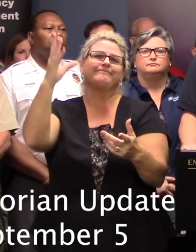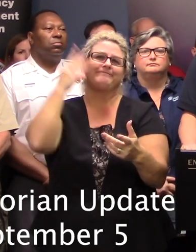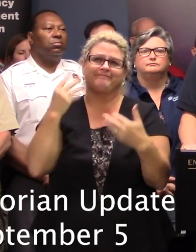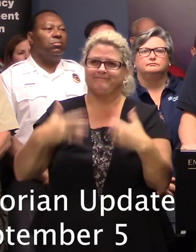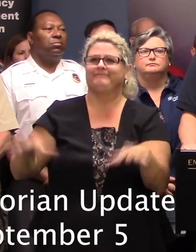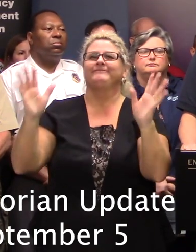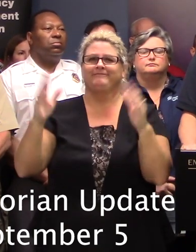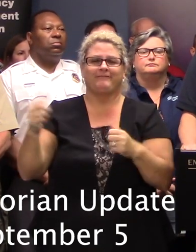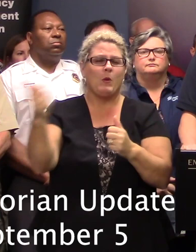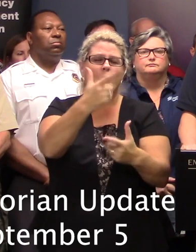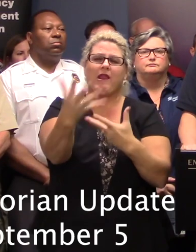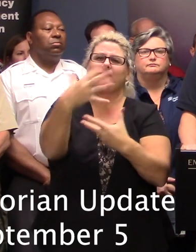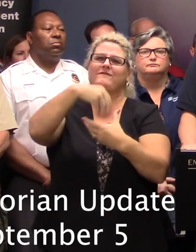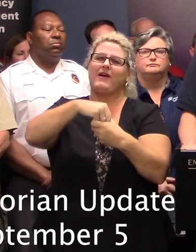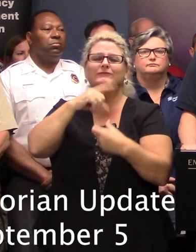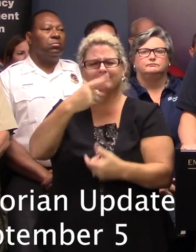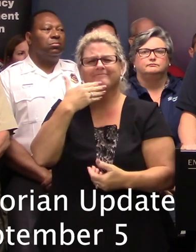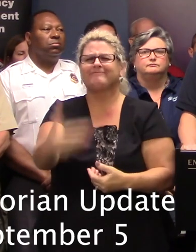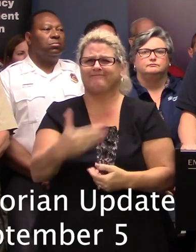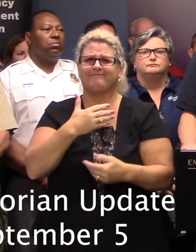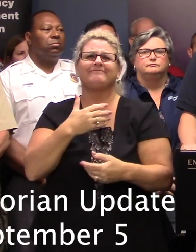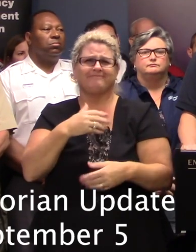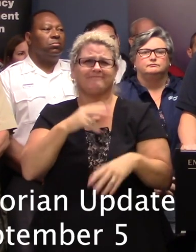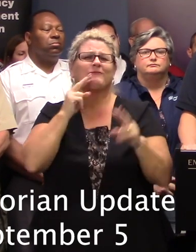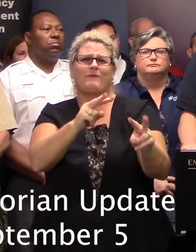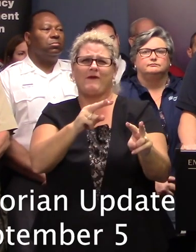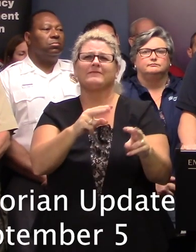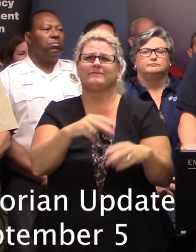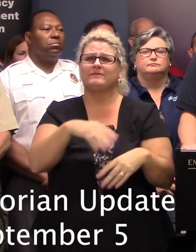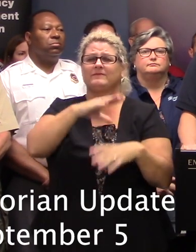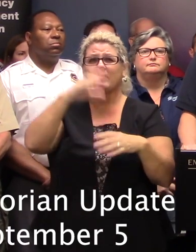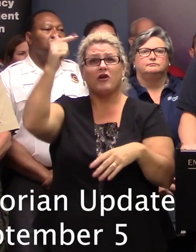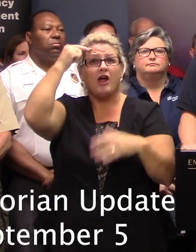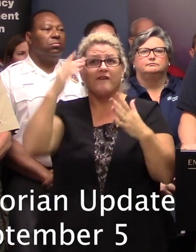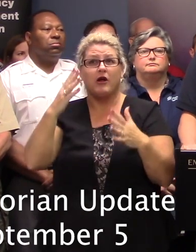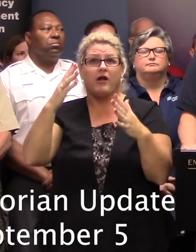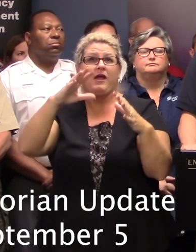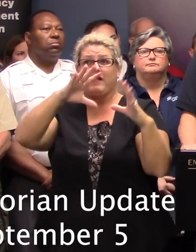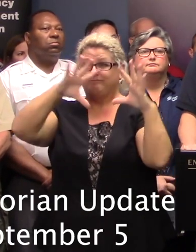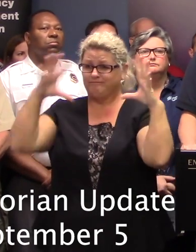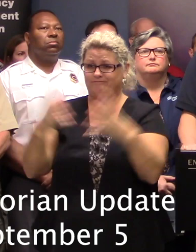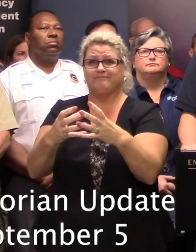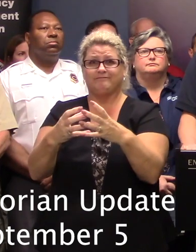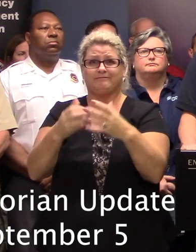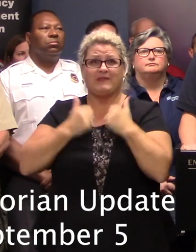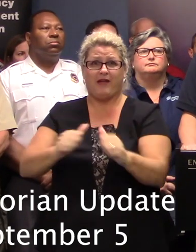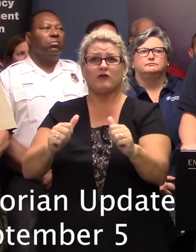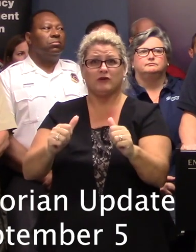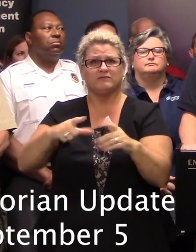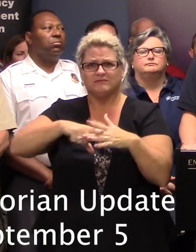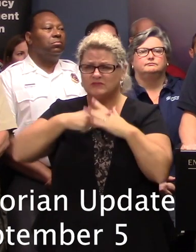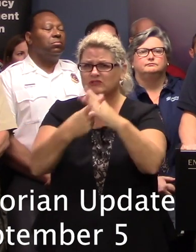Everyone is involved, and it's really a great thing to see. This is a whole-of-government effort. Storms like this are locally executed,